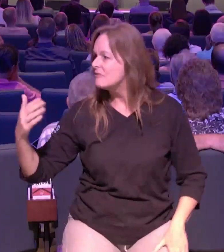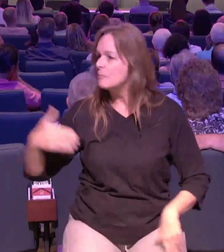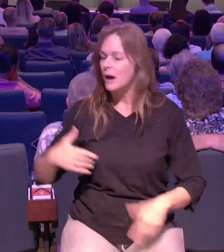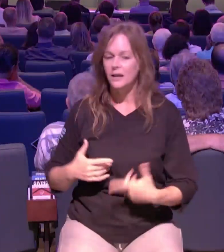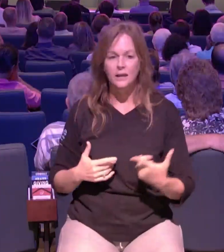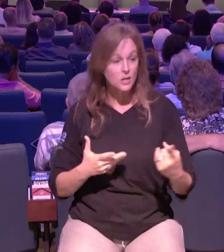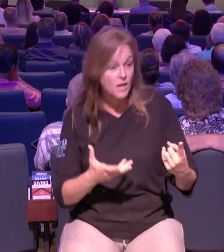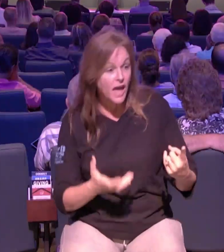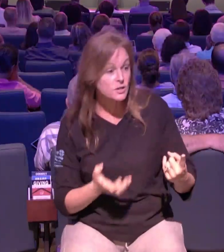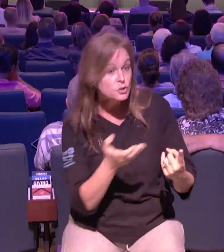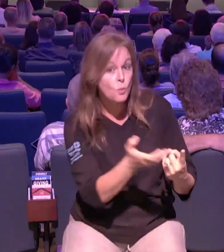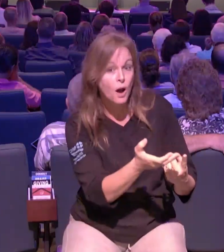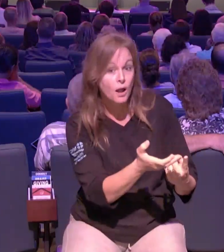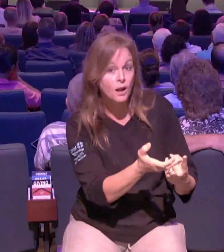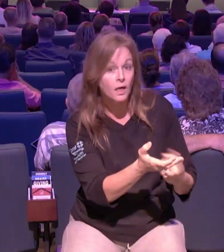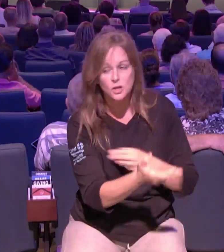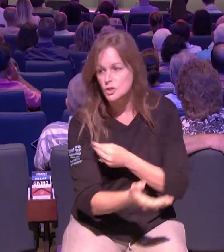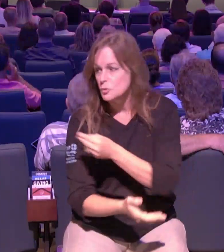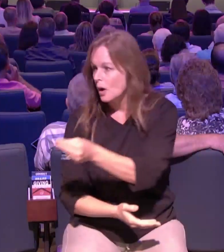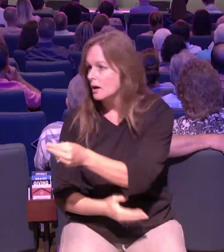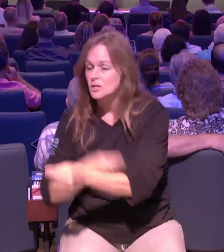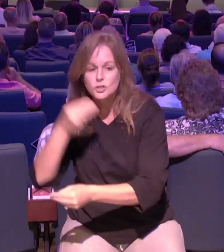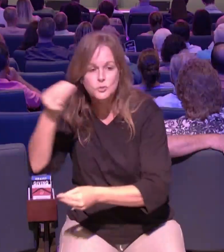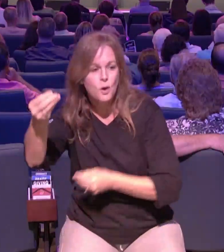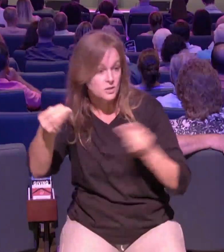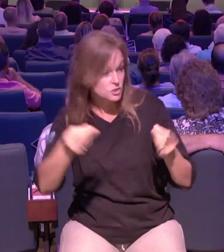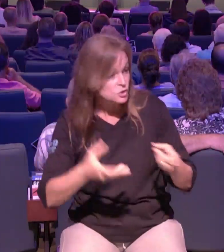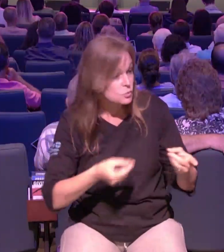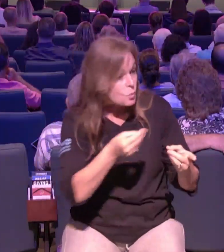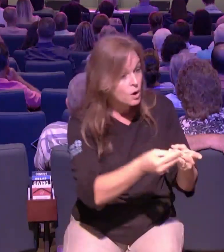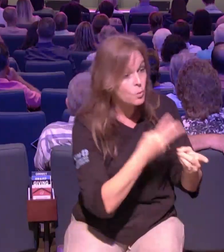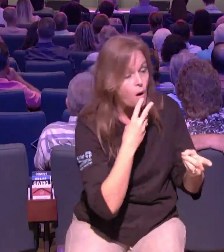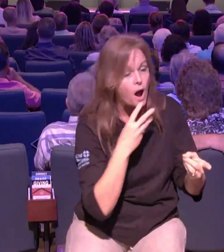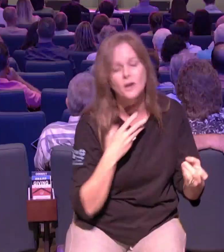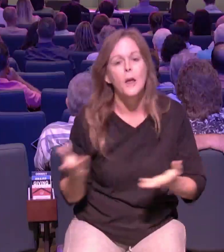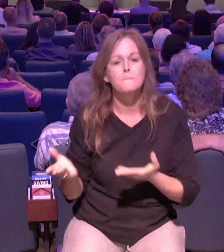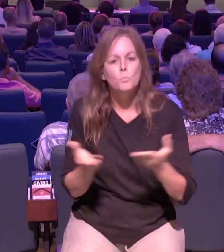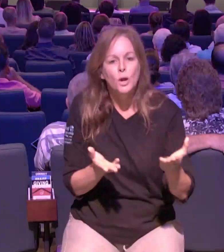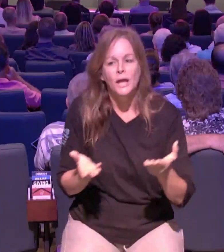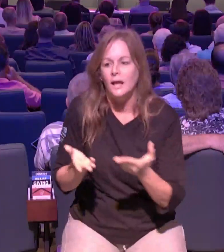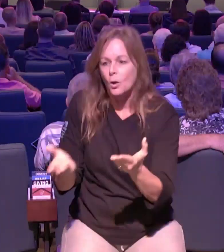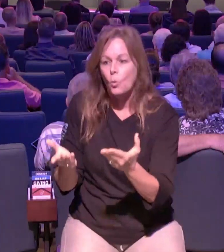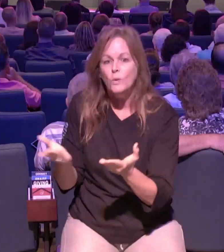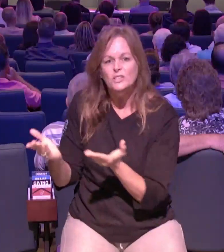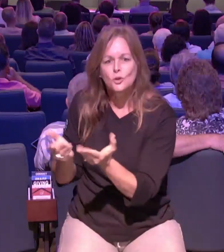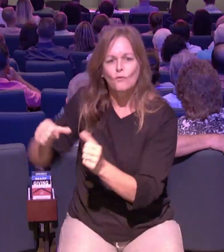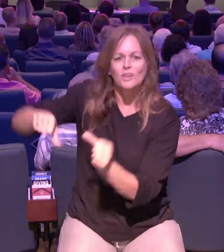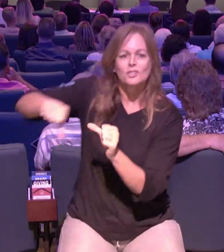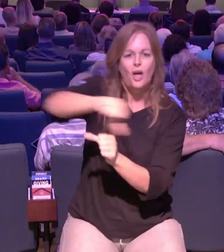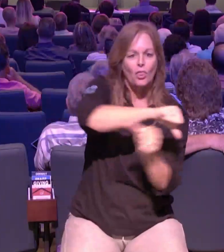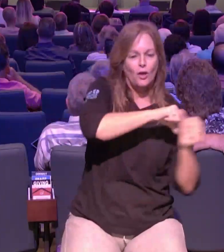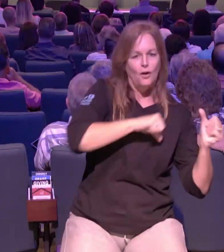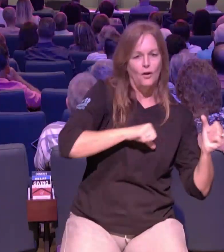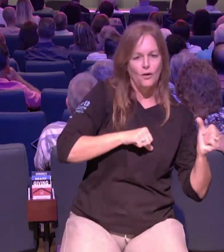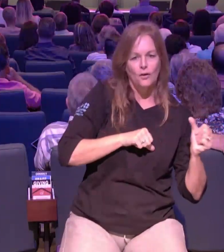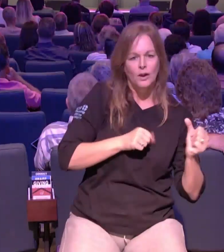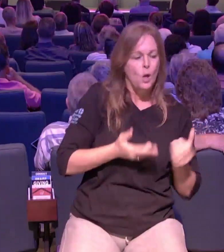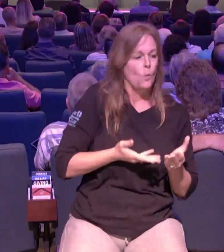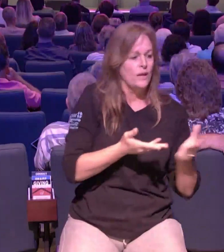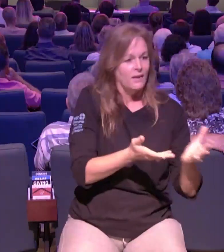if it looks like it's going on if it looks like we got it all together it's only because of the thousands of people that are serving